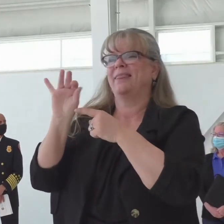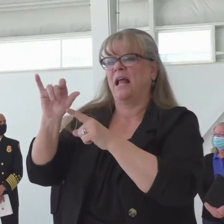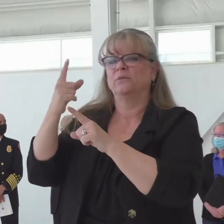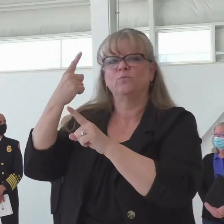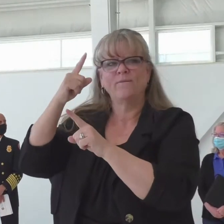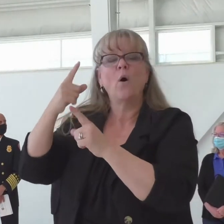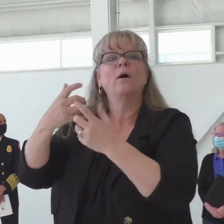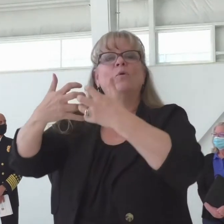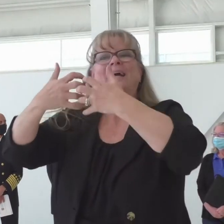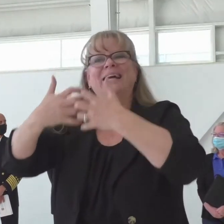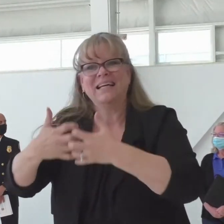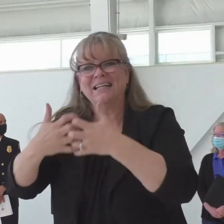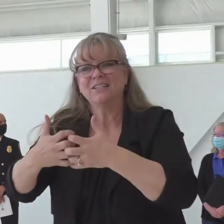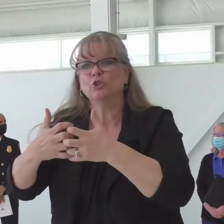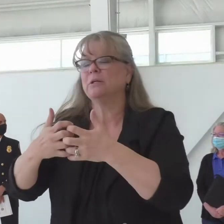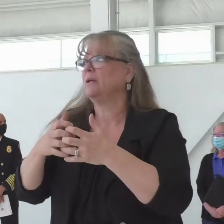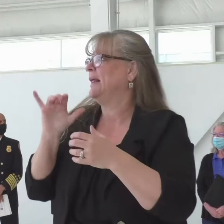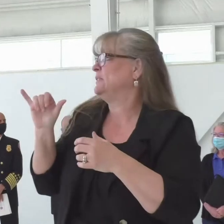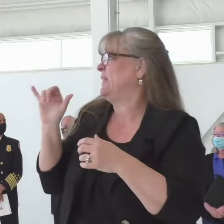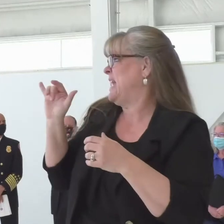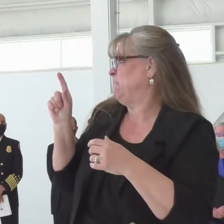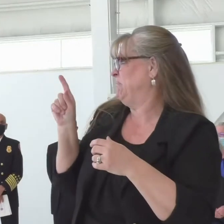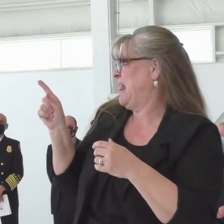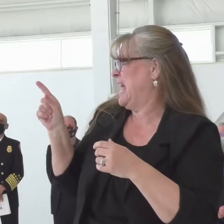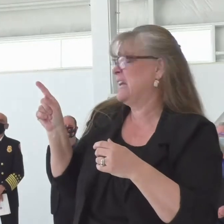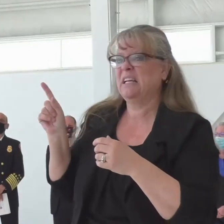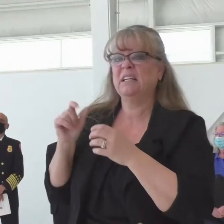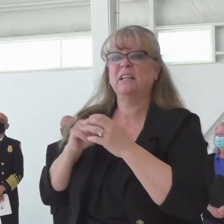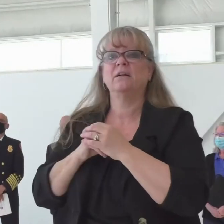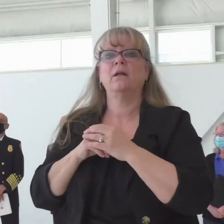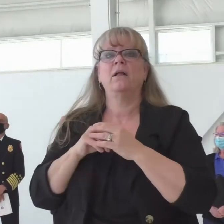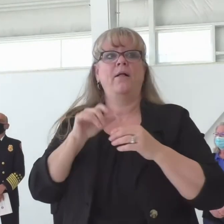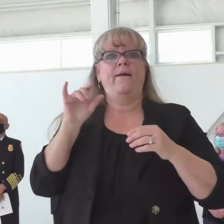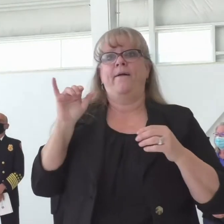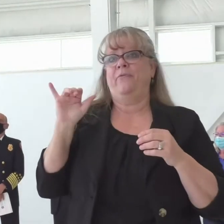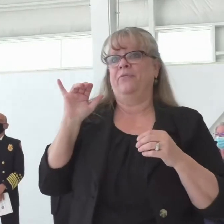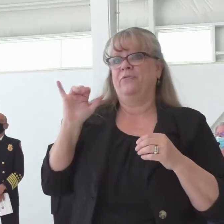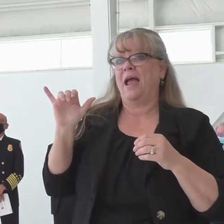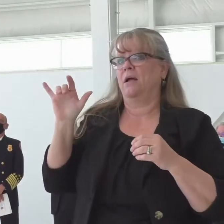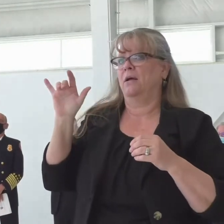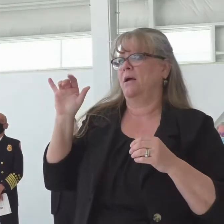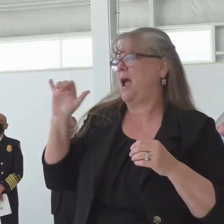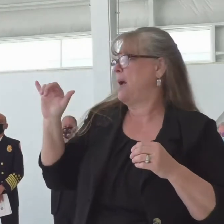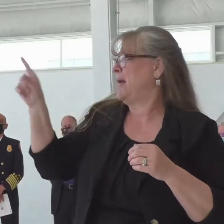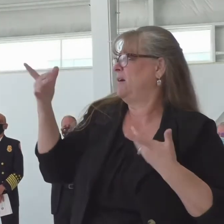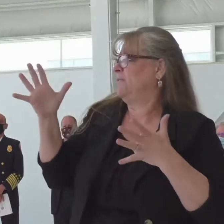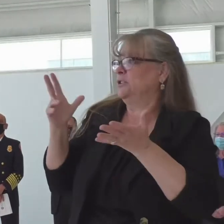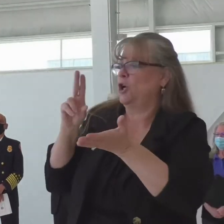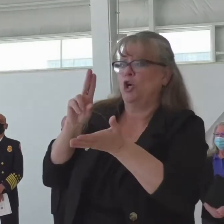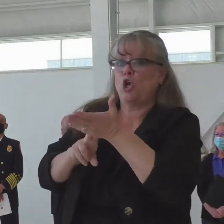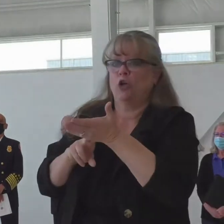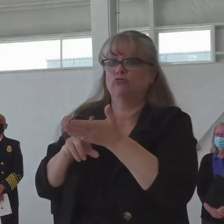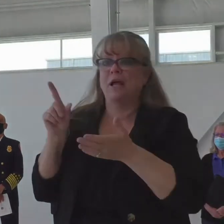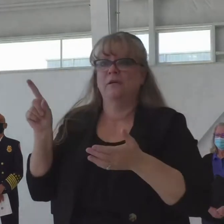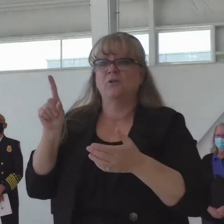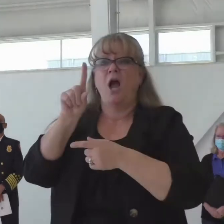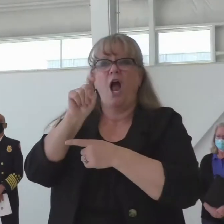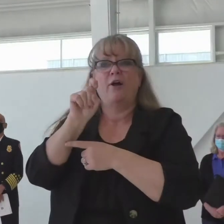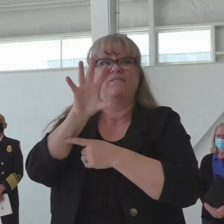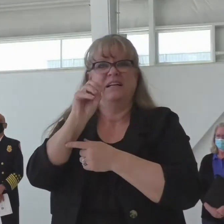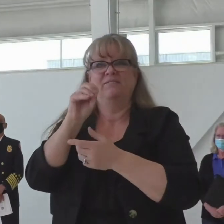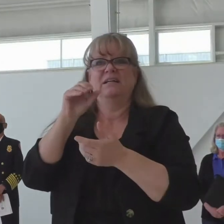our contracts have been 150 days. We have two exclusive use contracts on those. Those are normally 150-day contracts